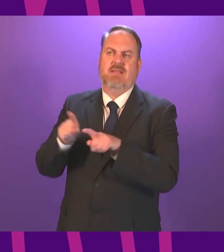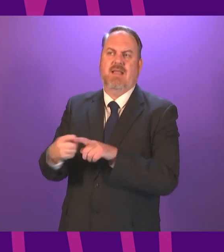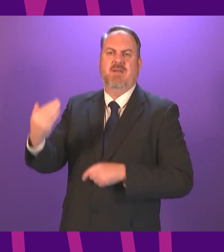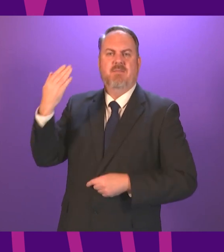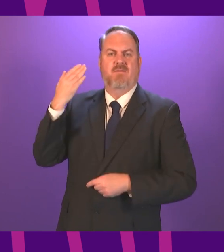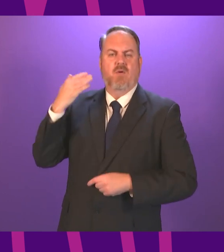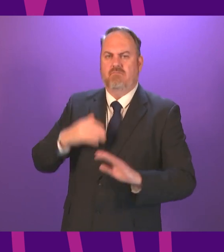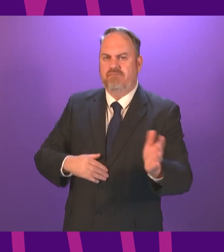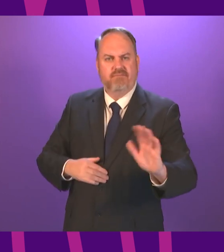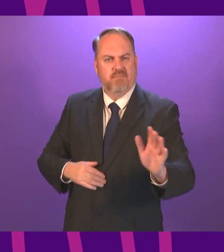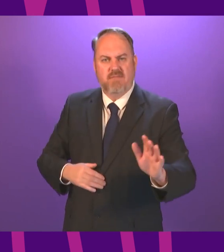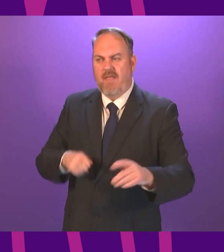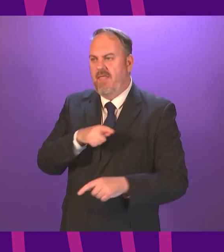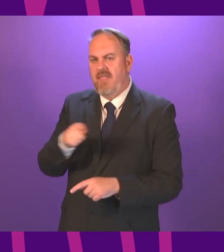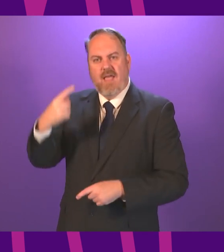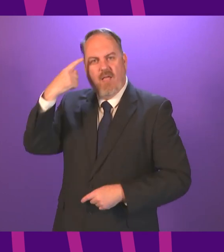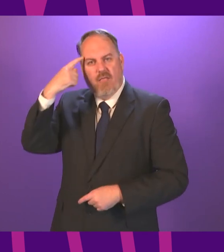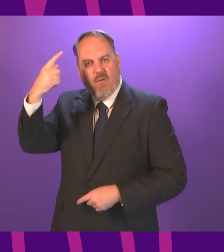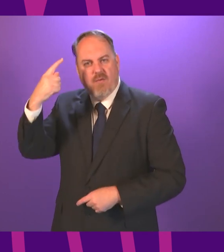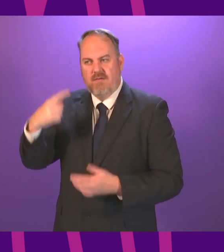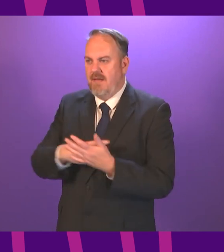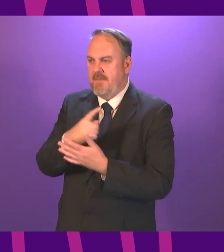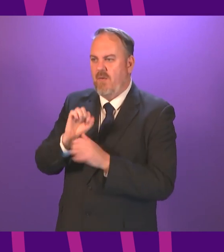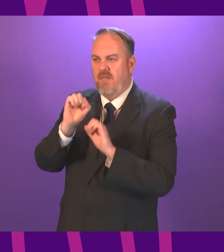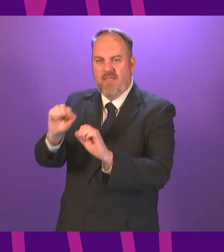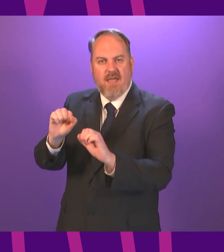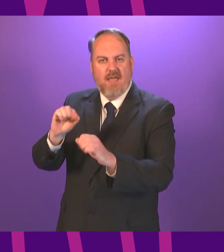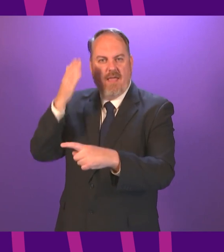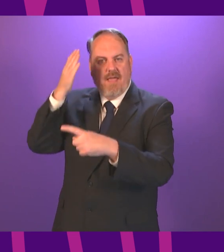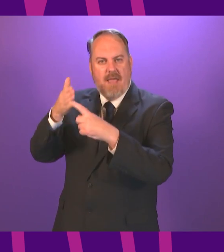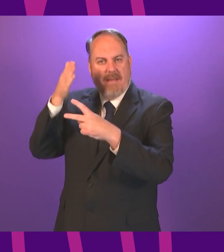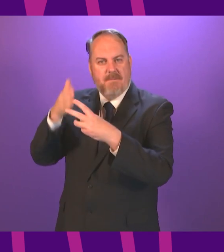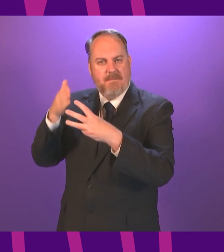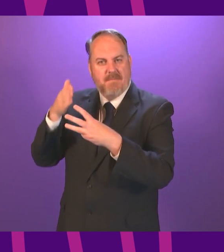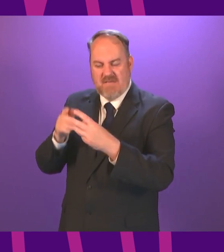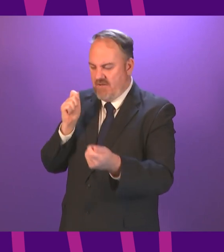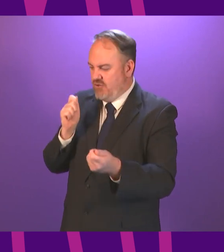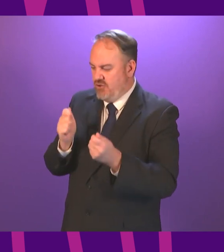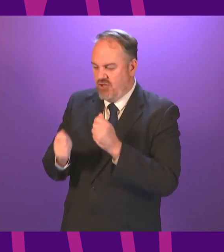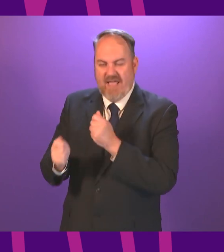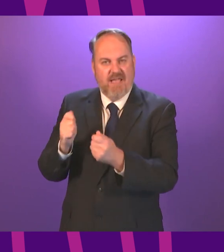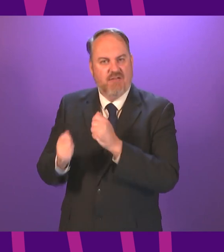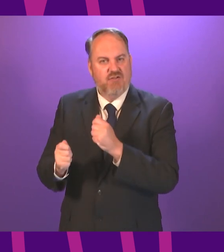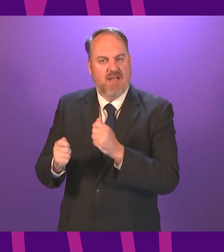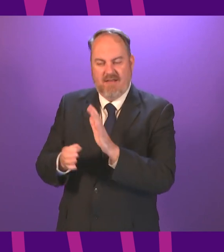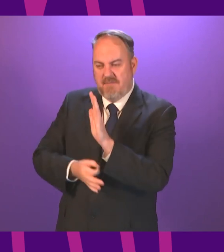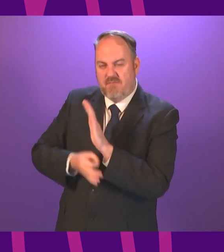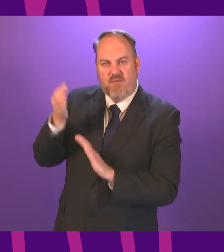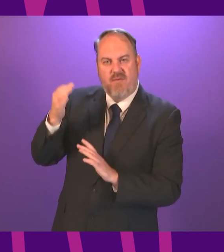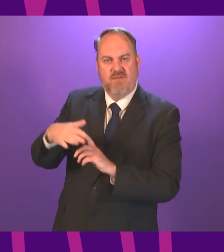nations sought to reprioritise their domestic agendas and fundamentally changed the face of their societies